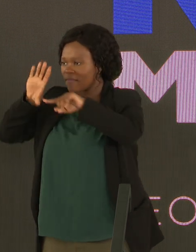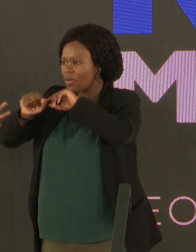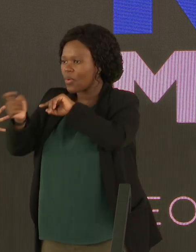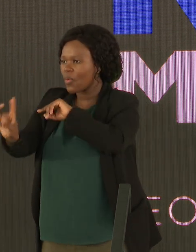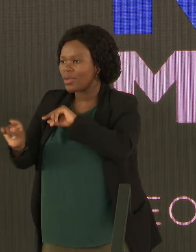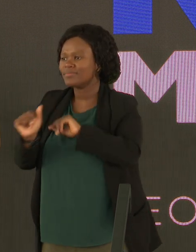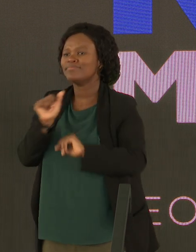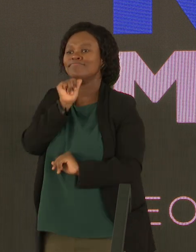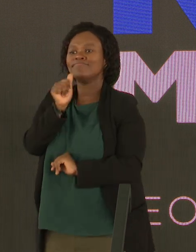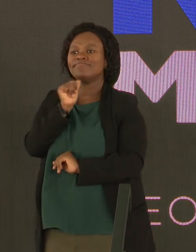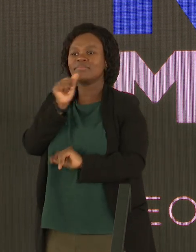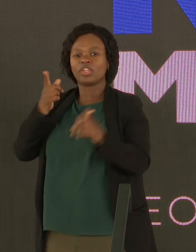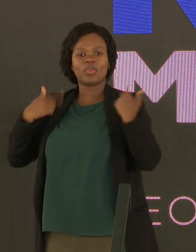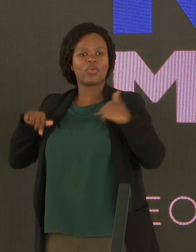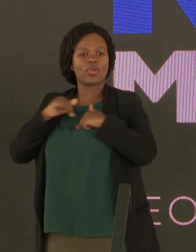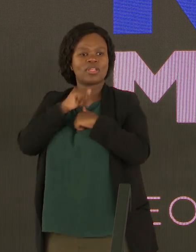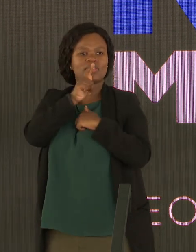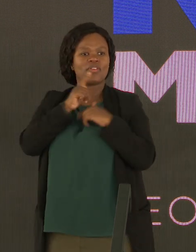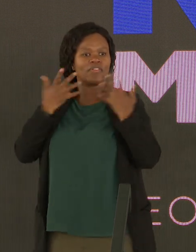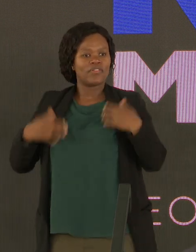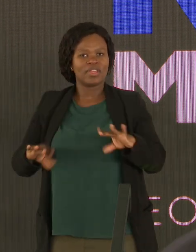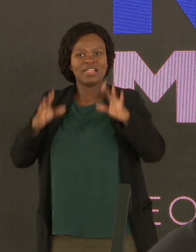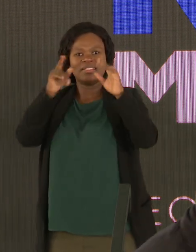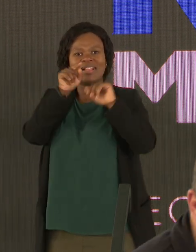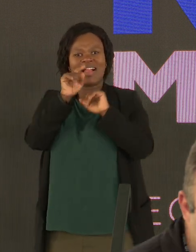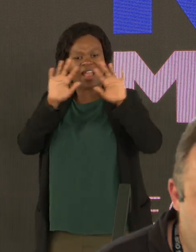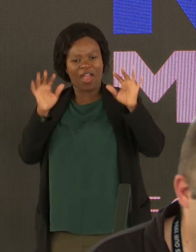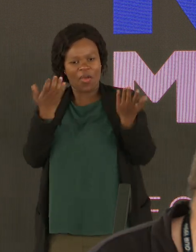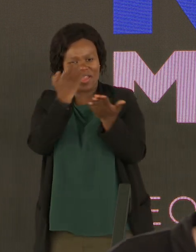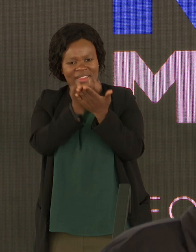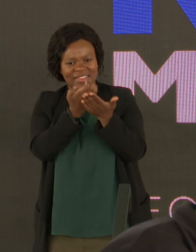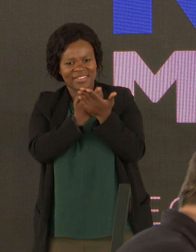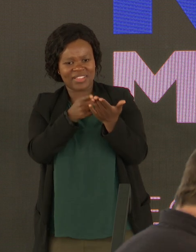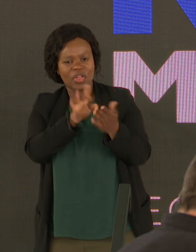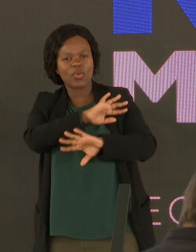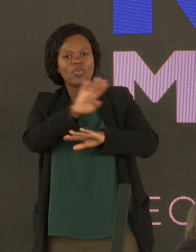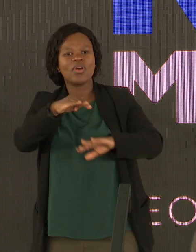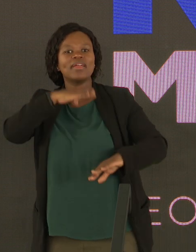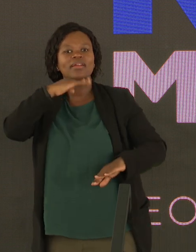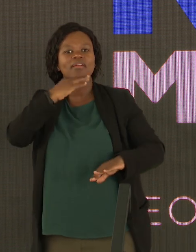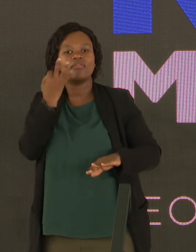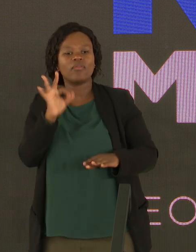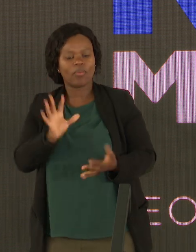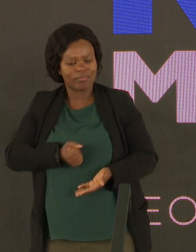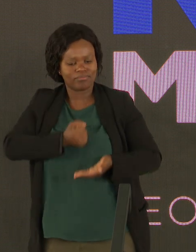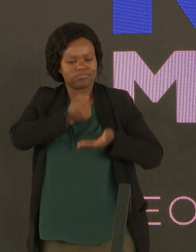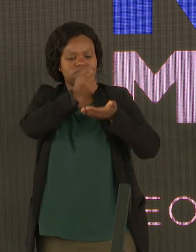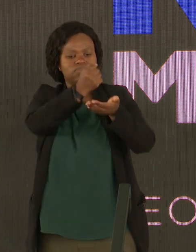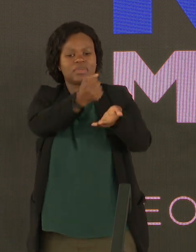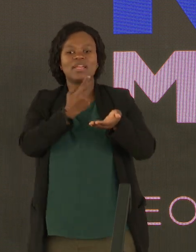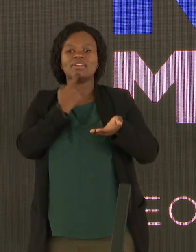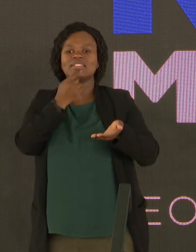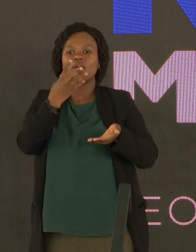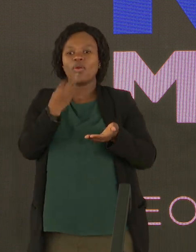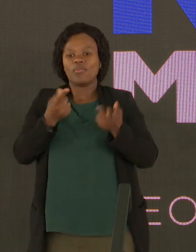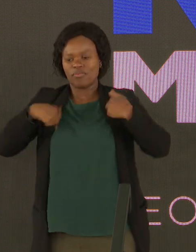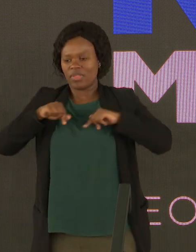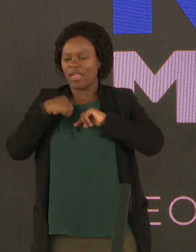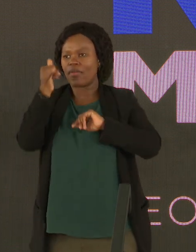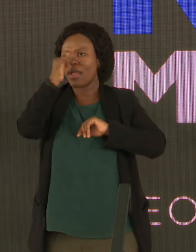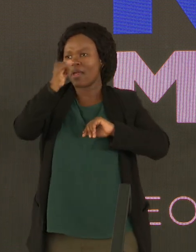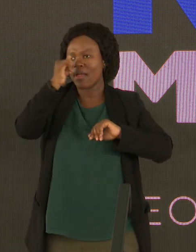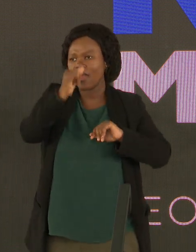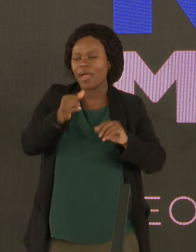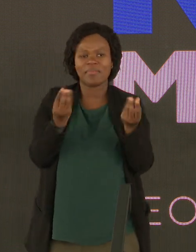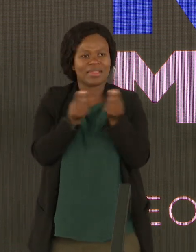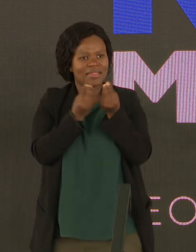that even though we are told that our fiscal environment is not conducive for investment, we are told that we've got crime and all of these other things,